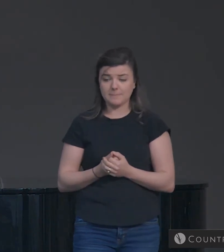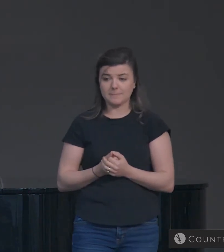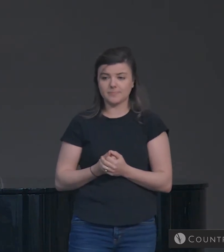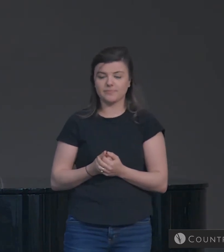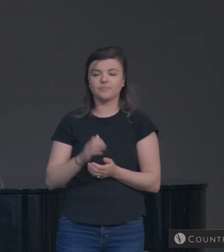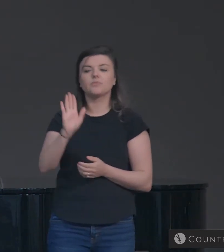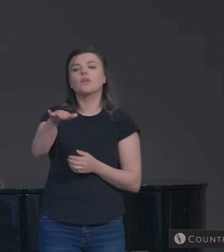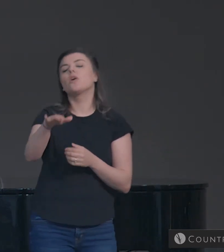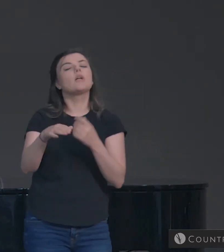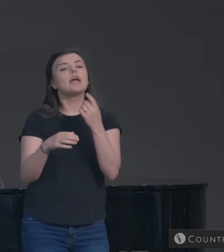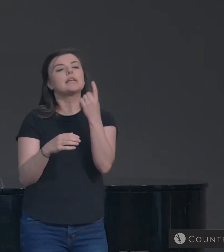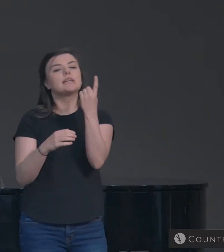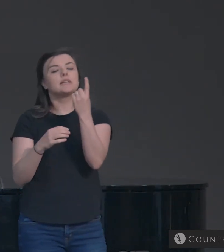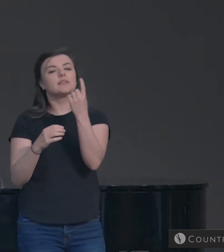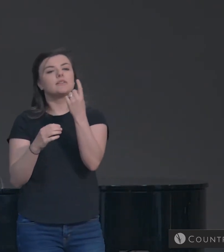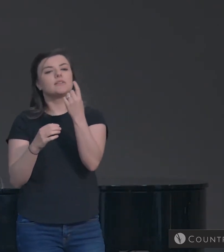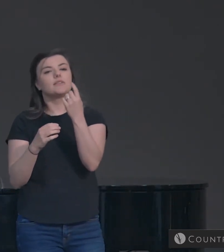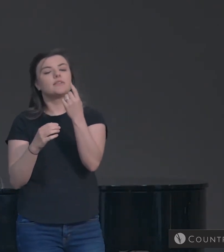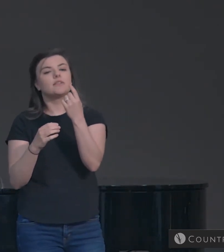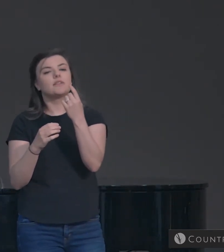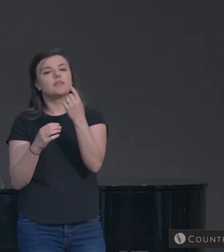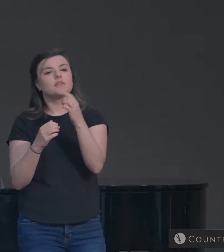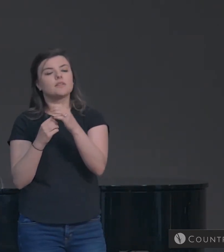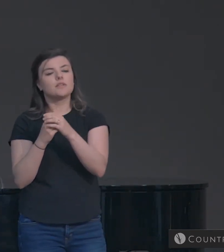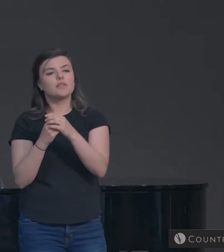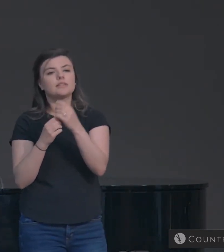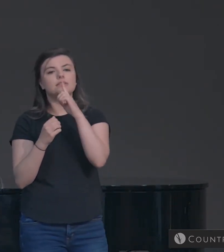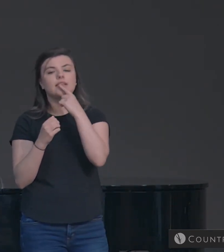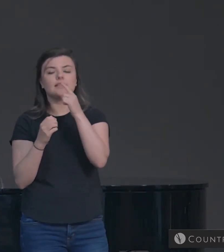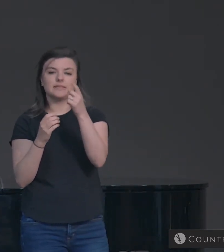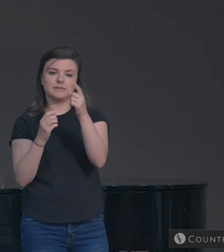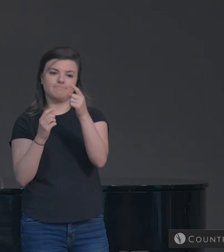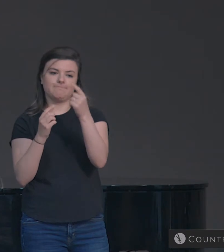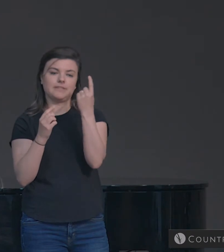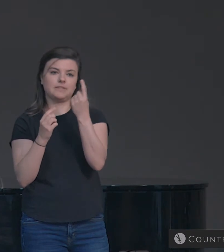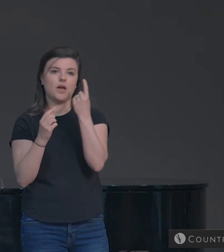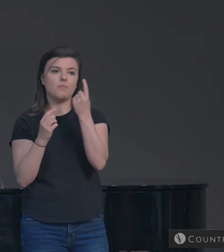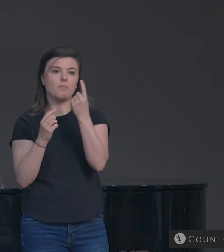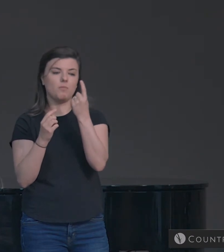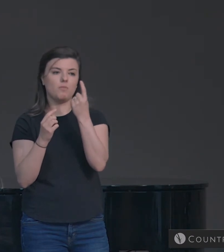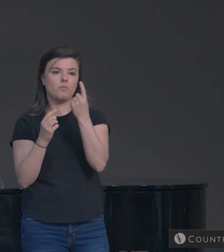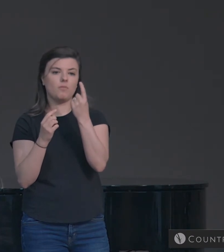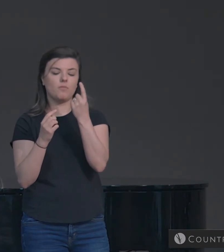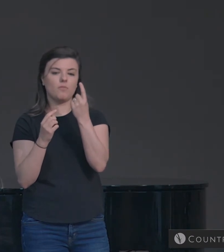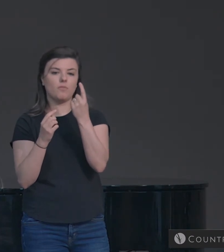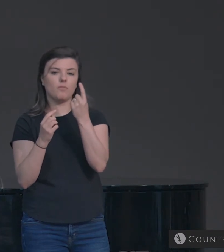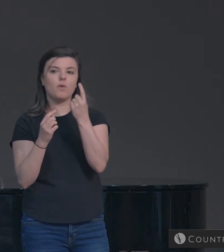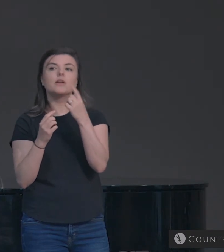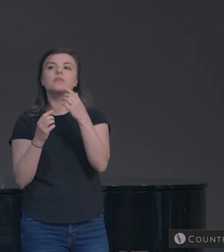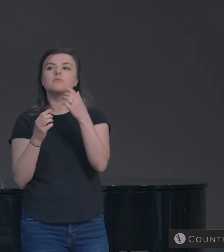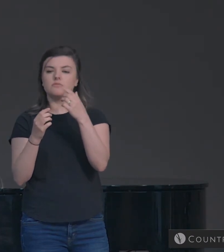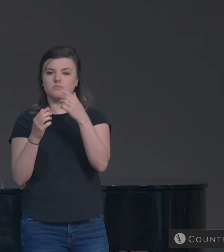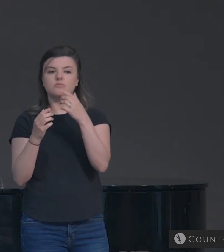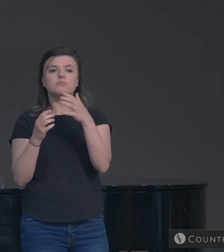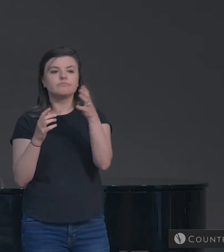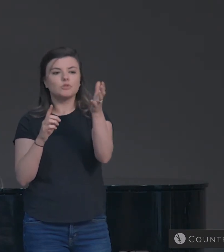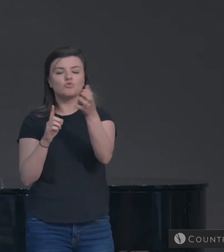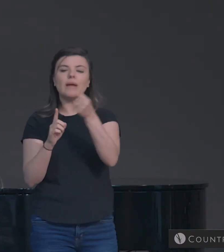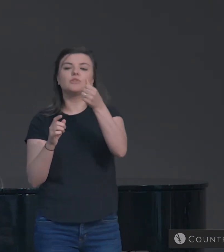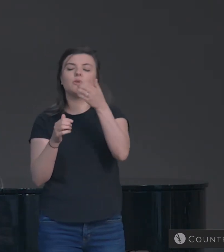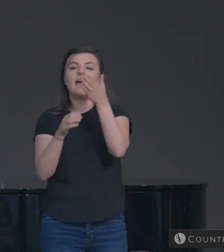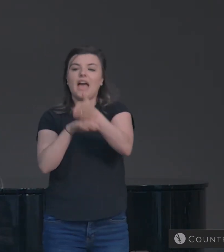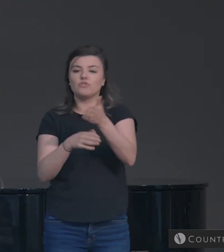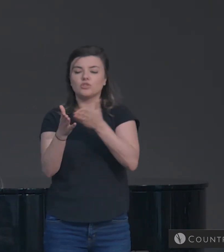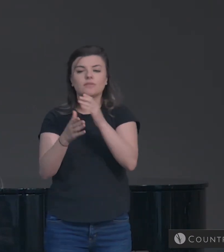Let's say somebody from the row that's in front of you or the row that's behind you grabs you after the service and says this, Hey, I'm